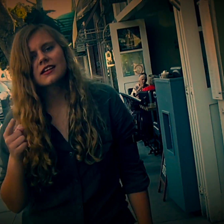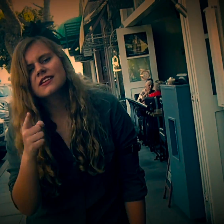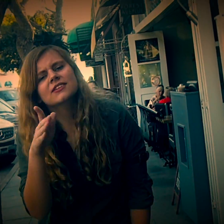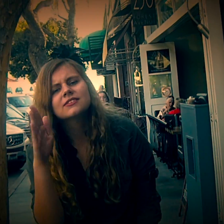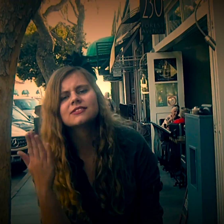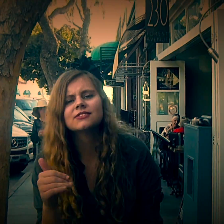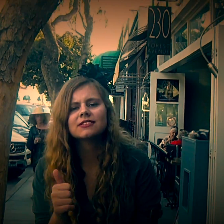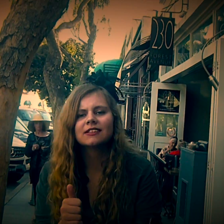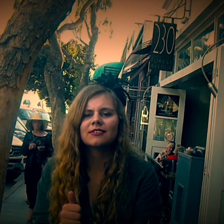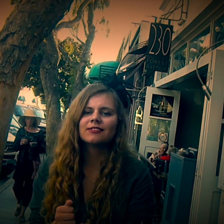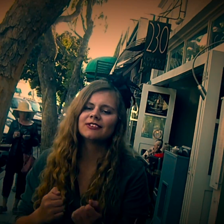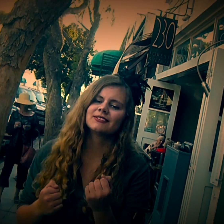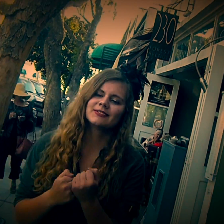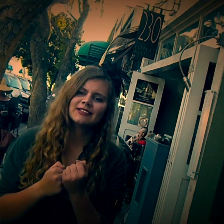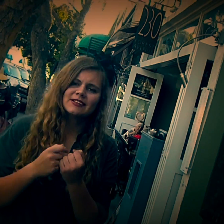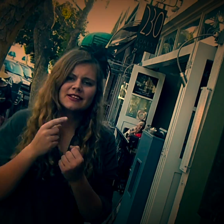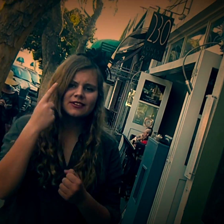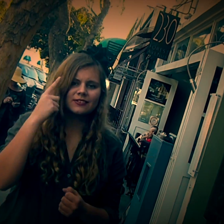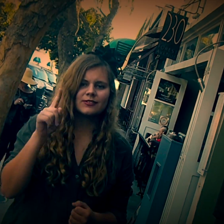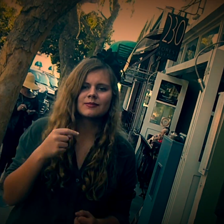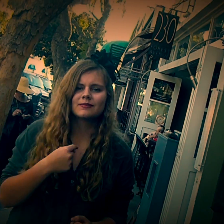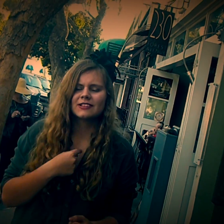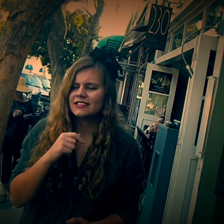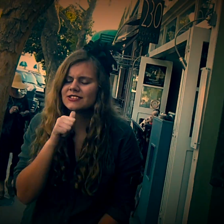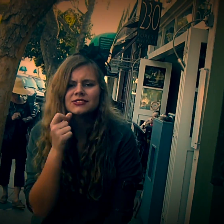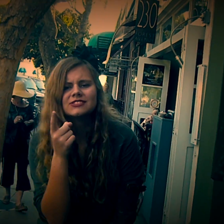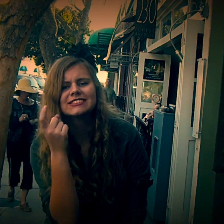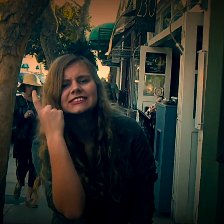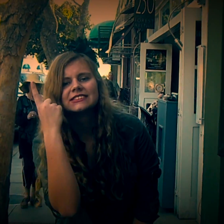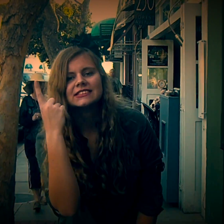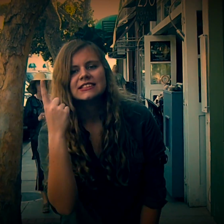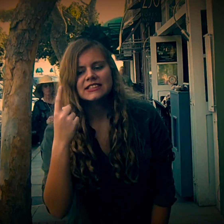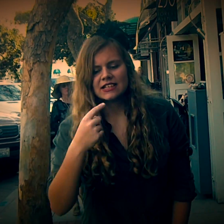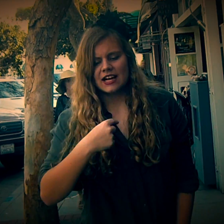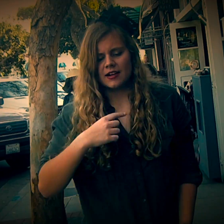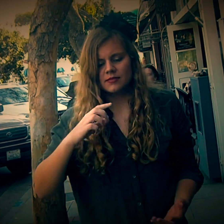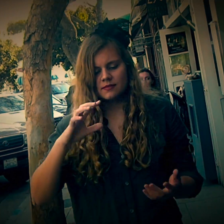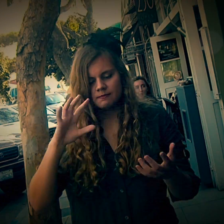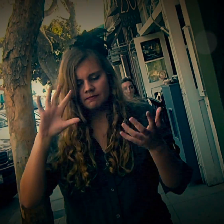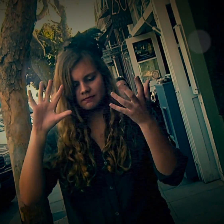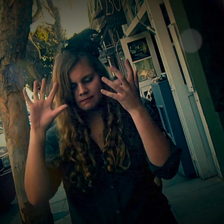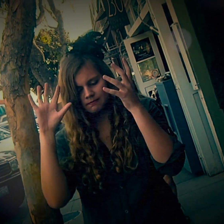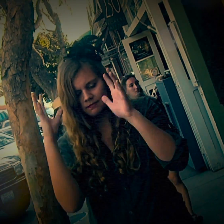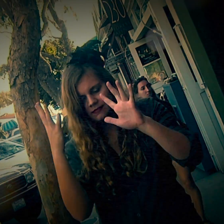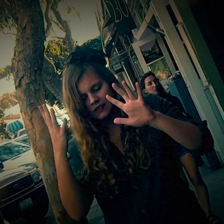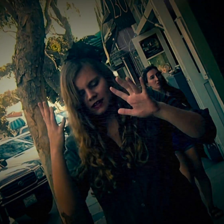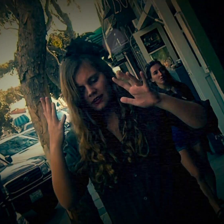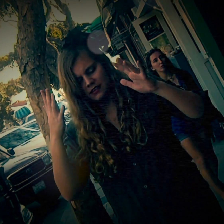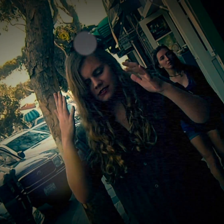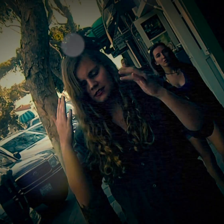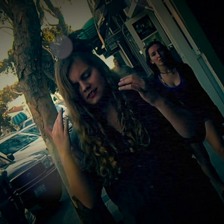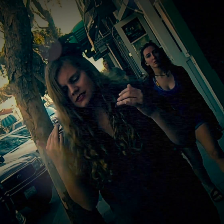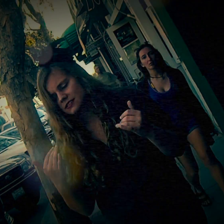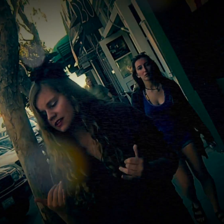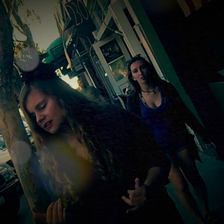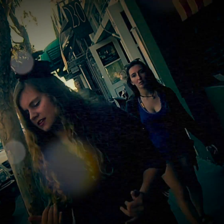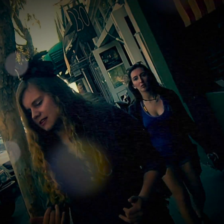why? Haven't you been there for me, can't you see? I'm losing my mind this